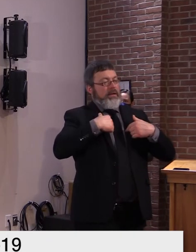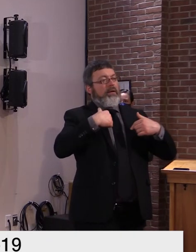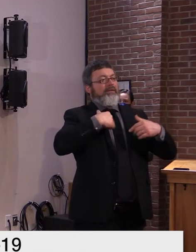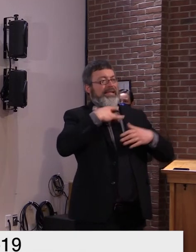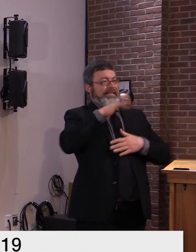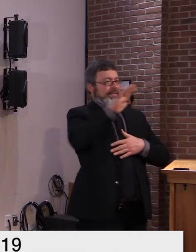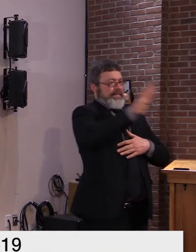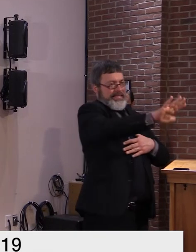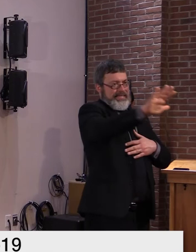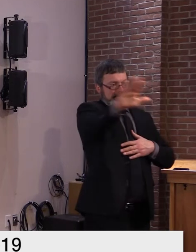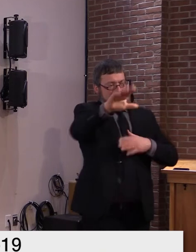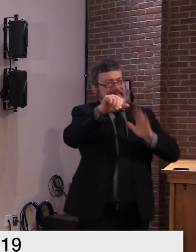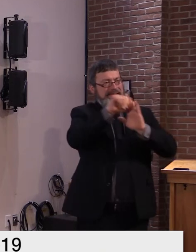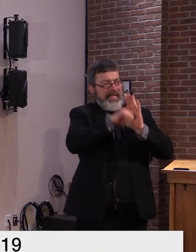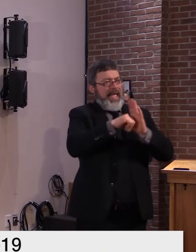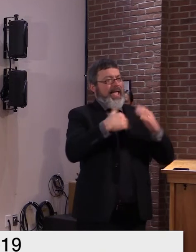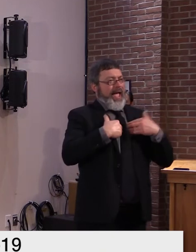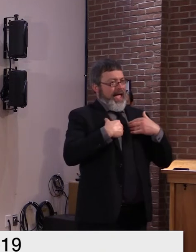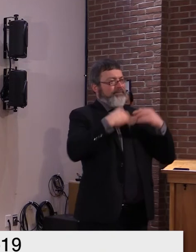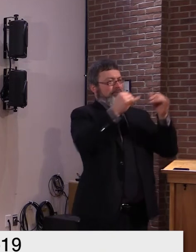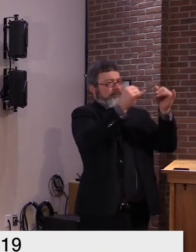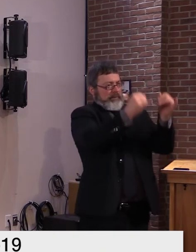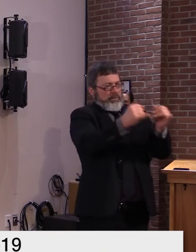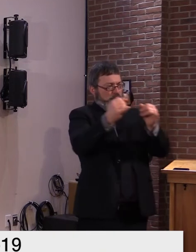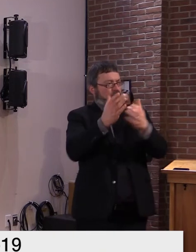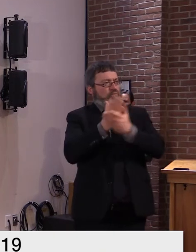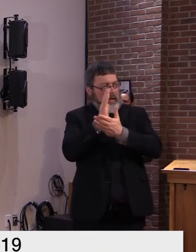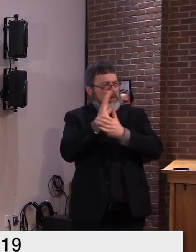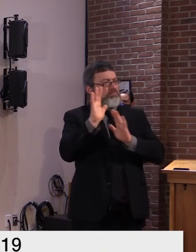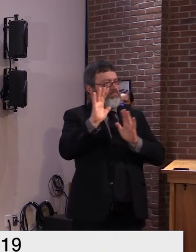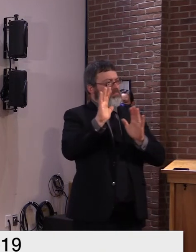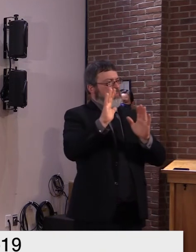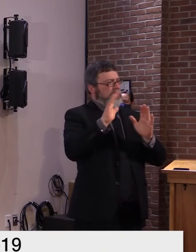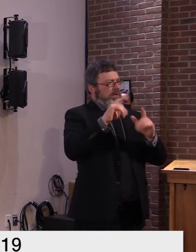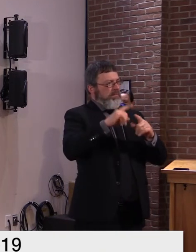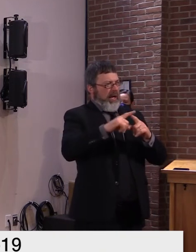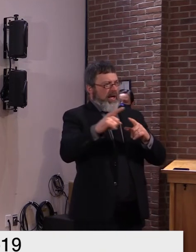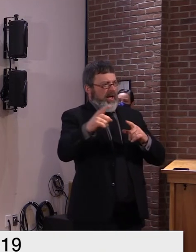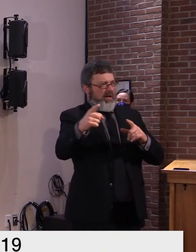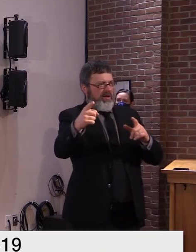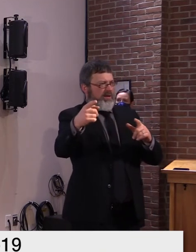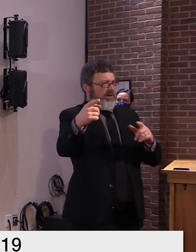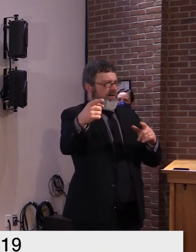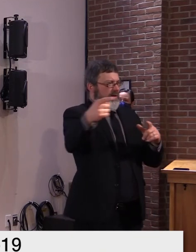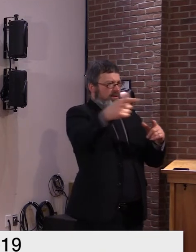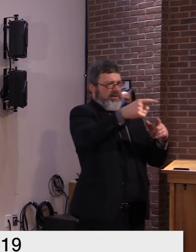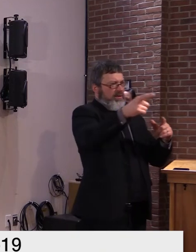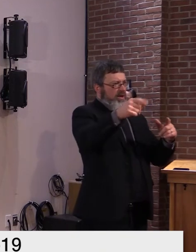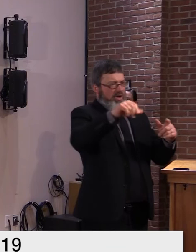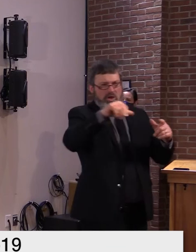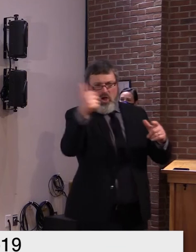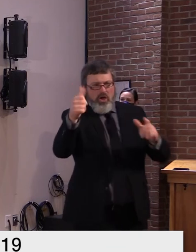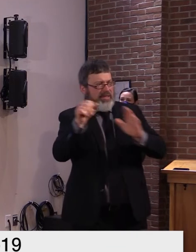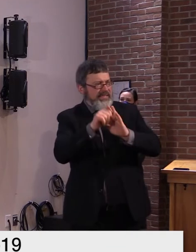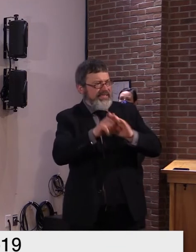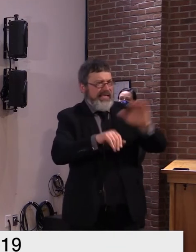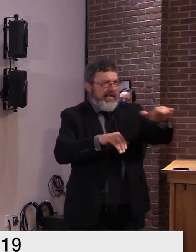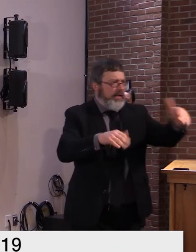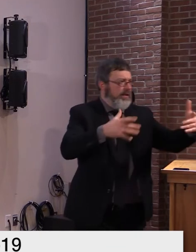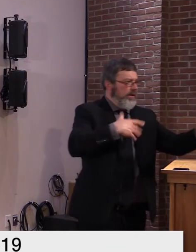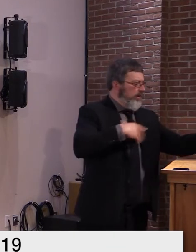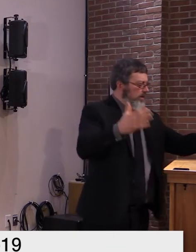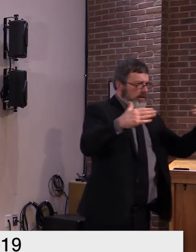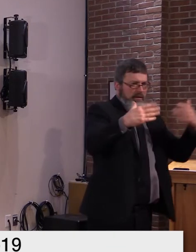just find that bizarre that others would think that they should have an effect on